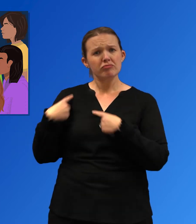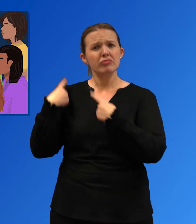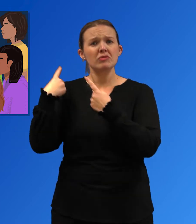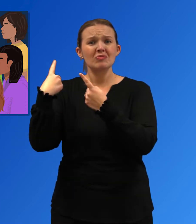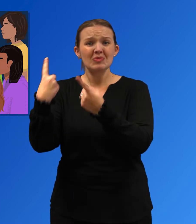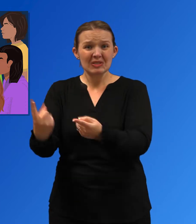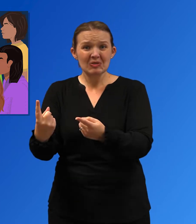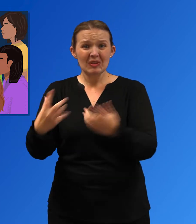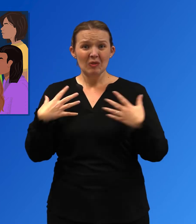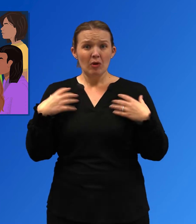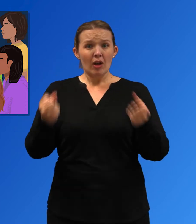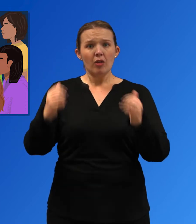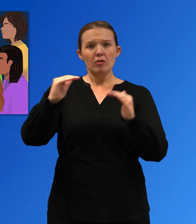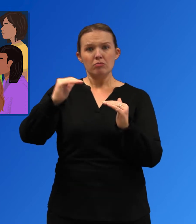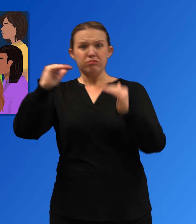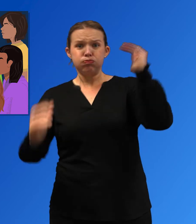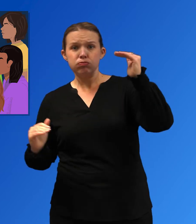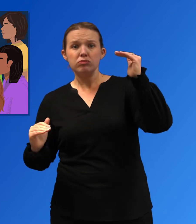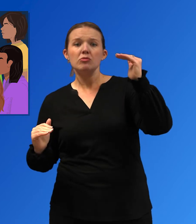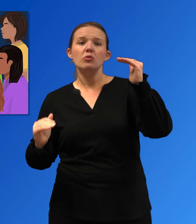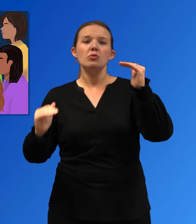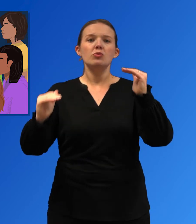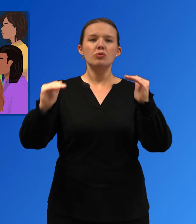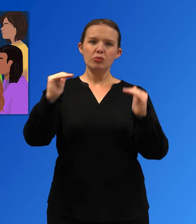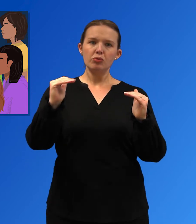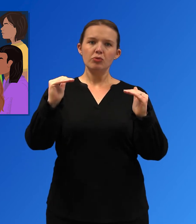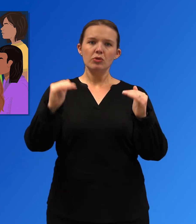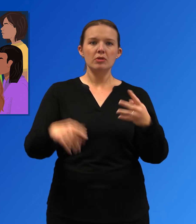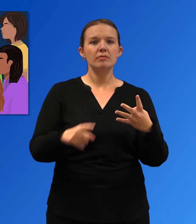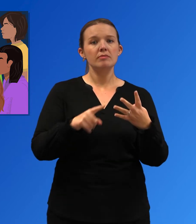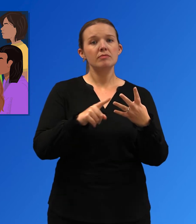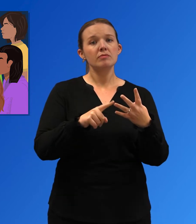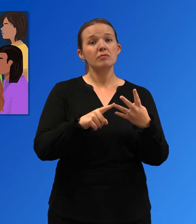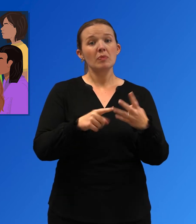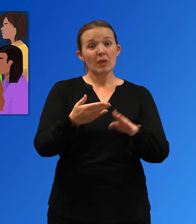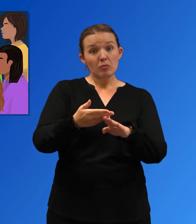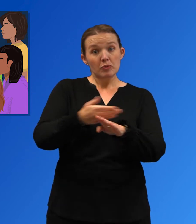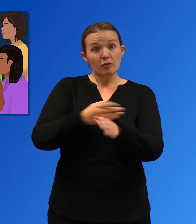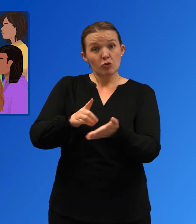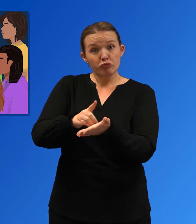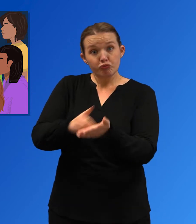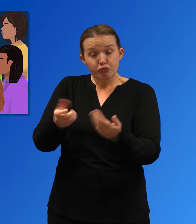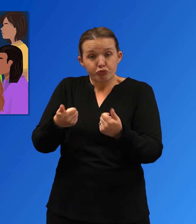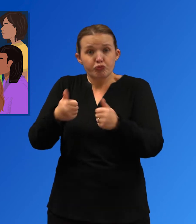historical health inequities, promote primary prevention,